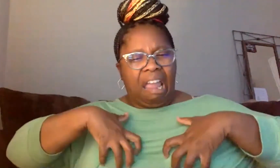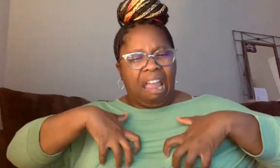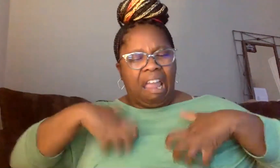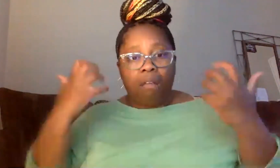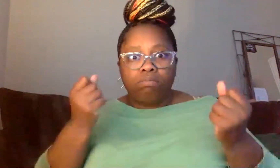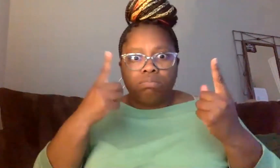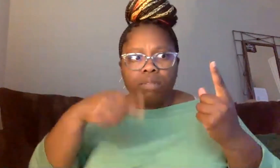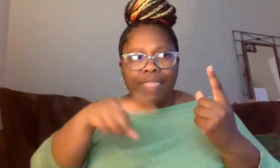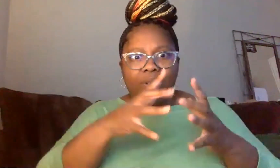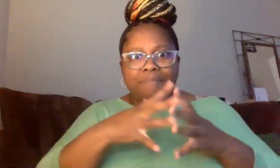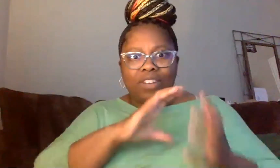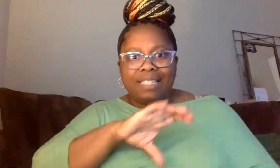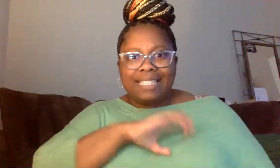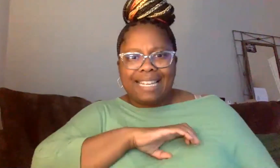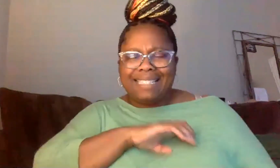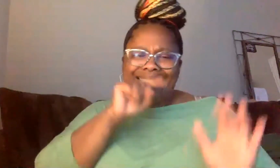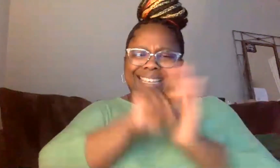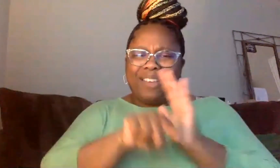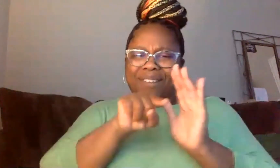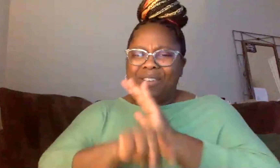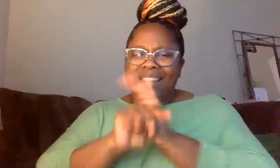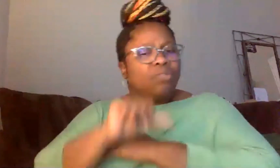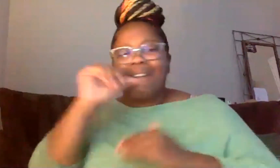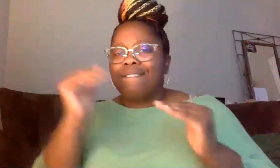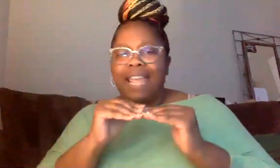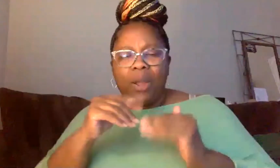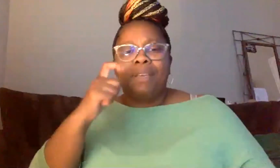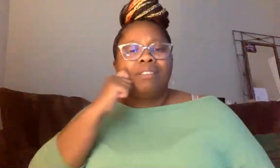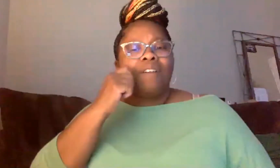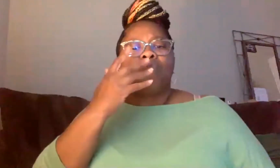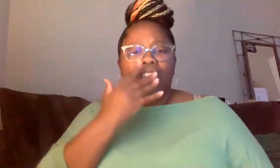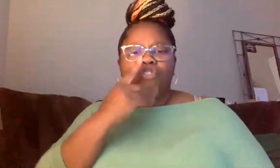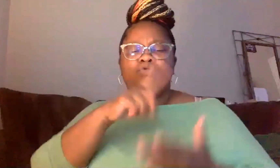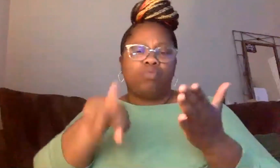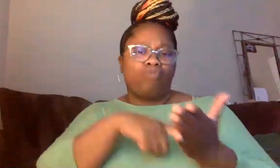citizens that are being killed unjustly simply because racial discrimination and the color of their skin.